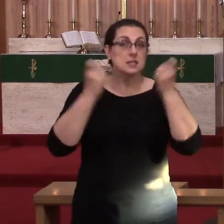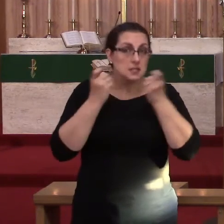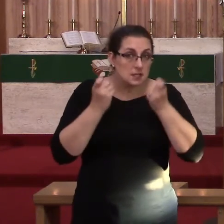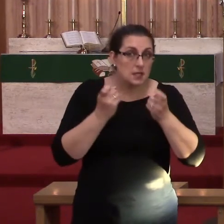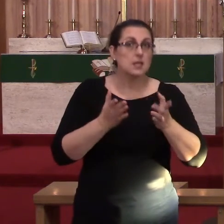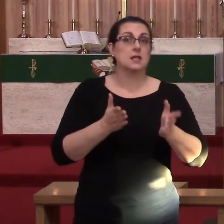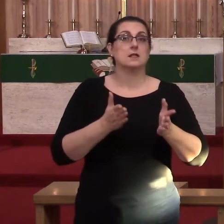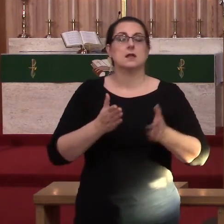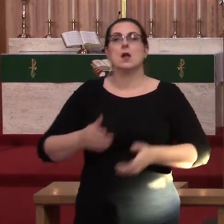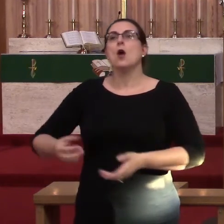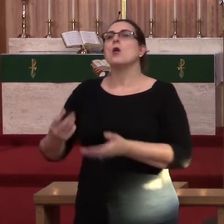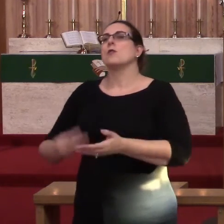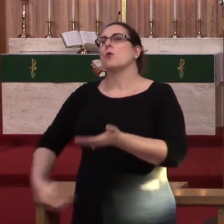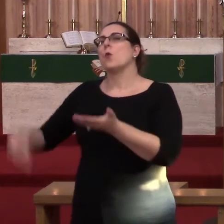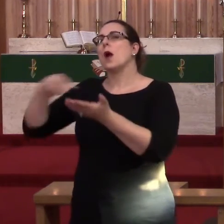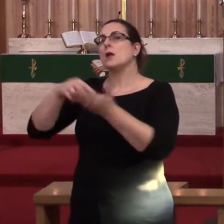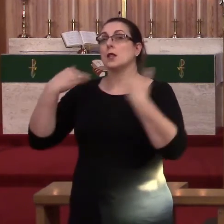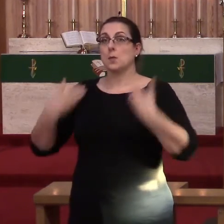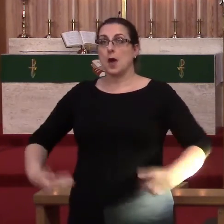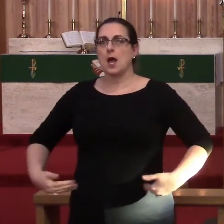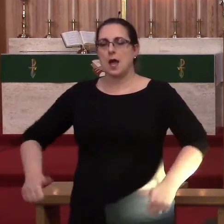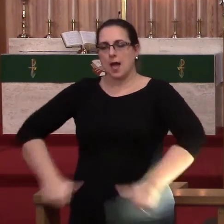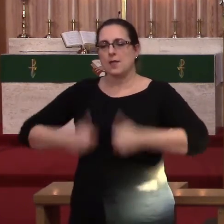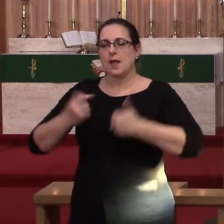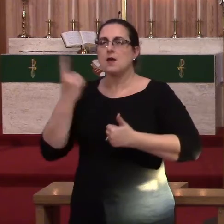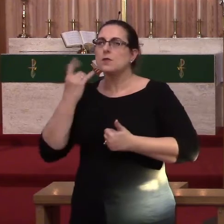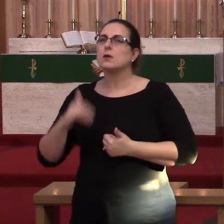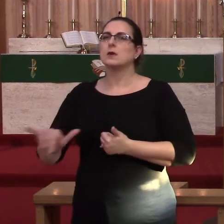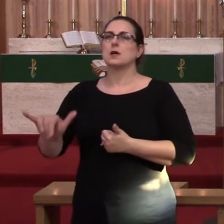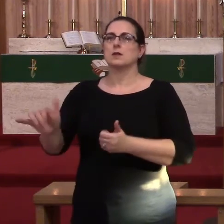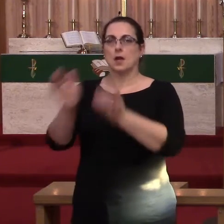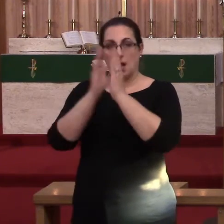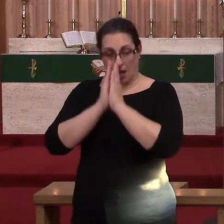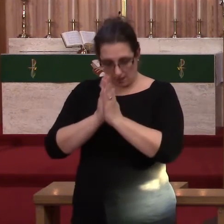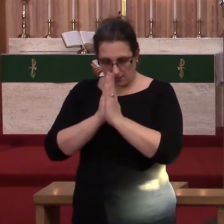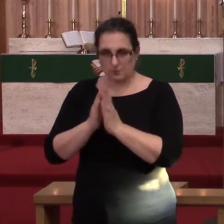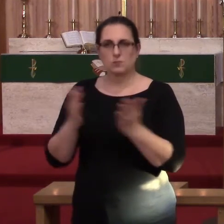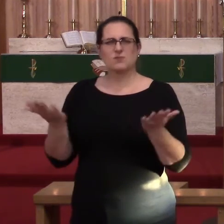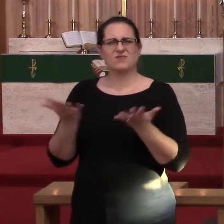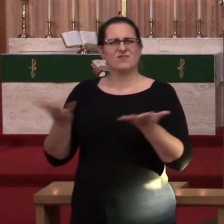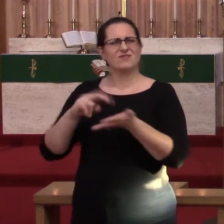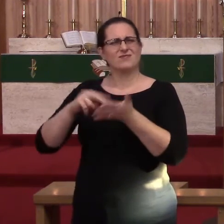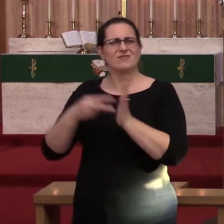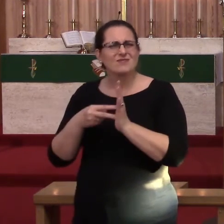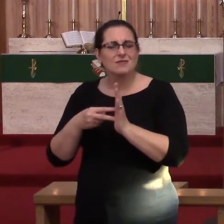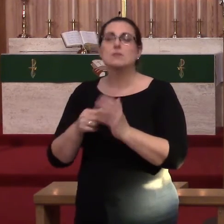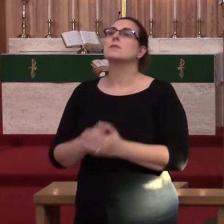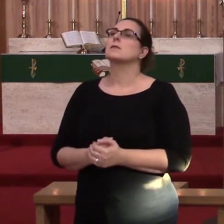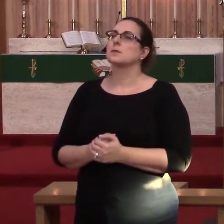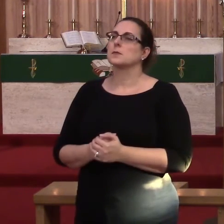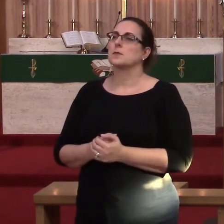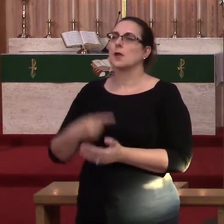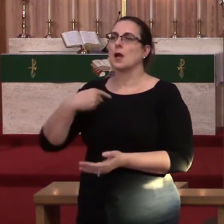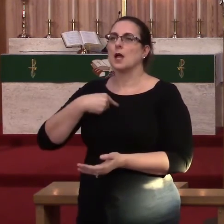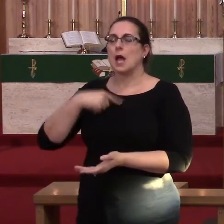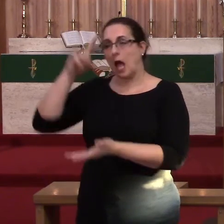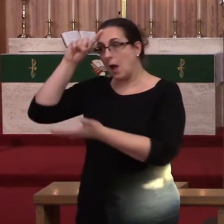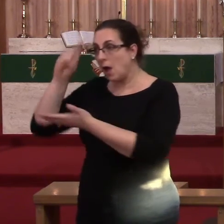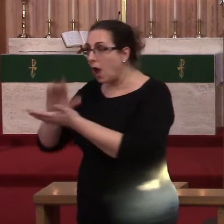of the body, and the life of blasphemy. Amen. What does this mean? I believe that I